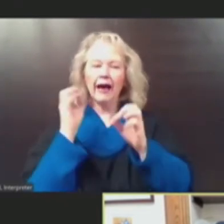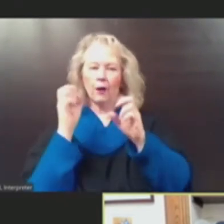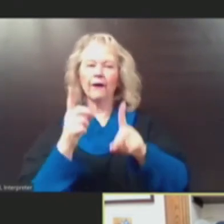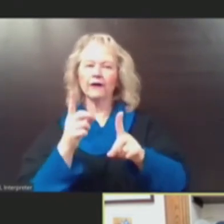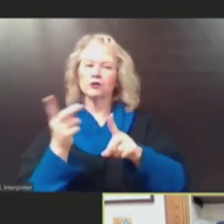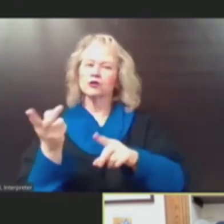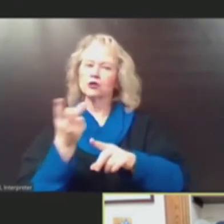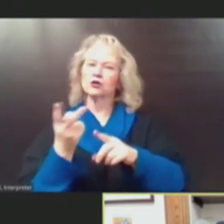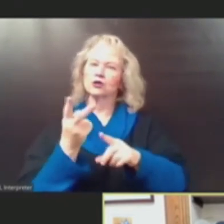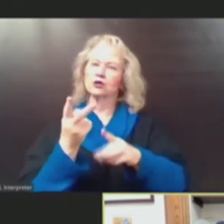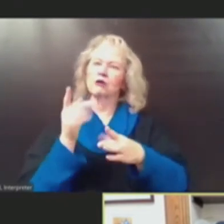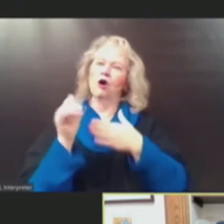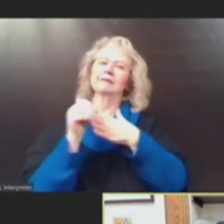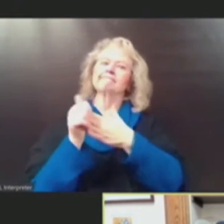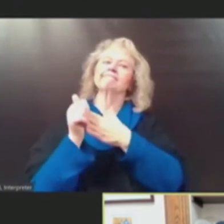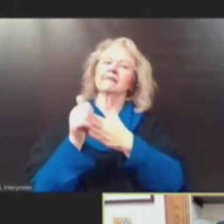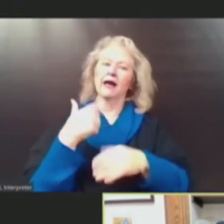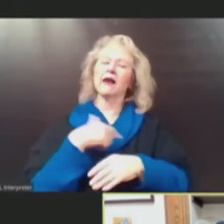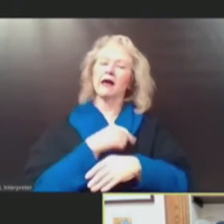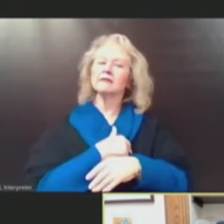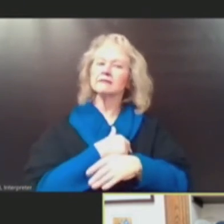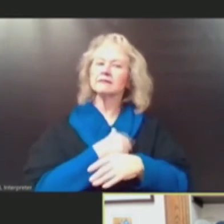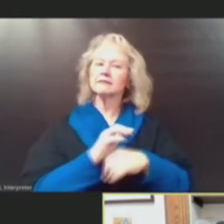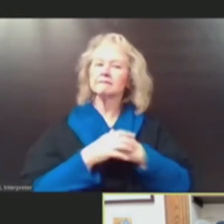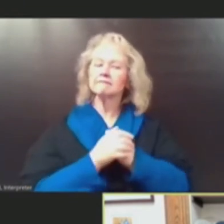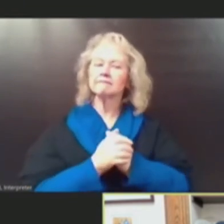decisions in coordination with the governor.